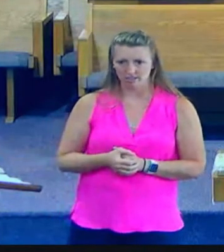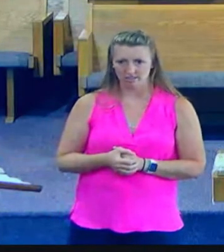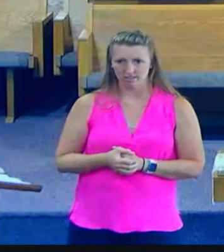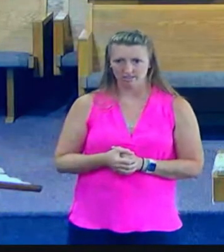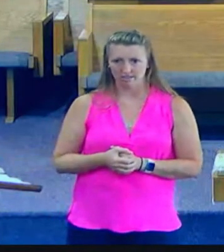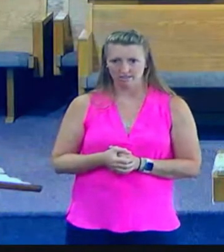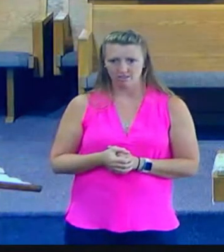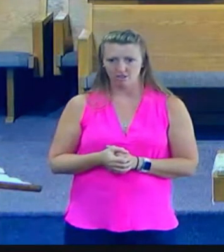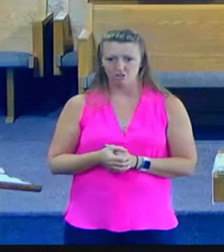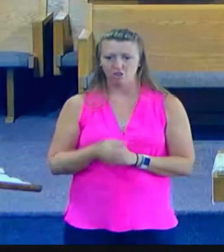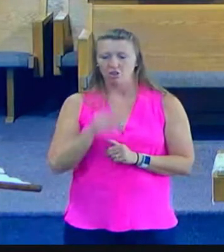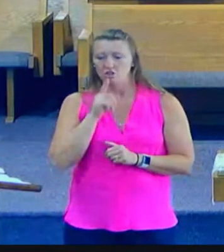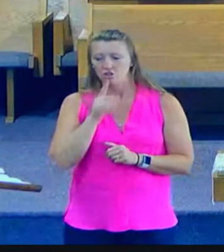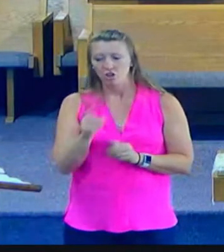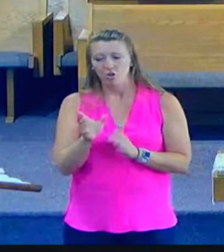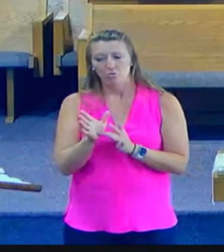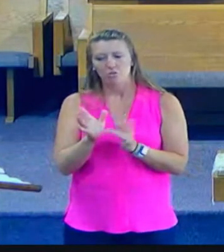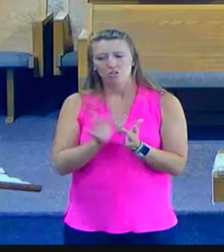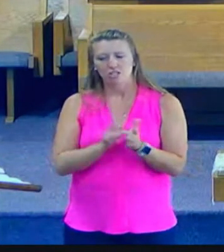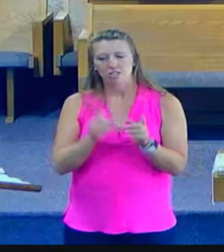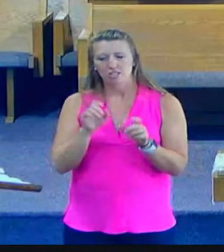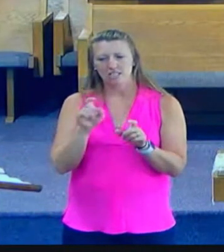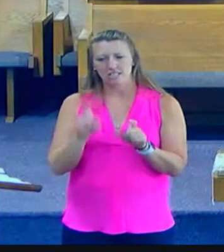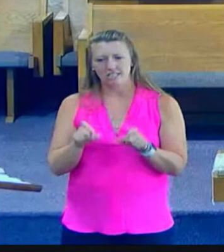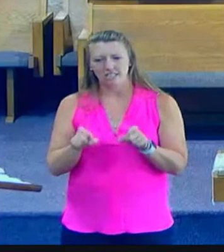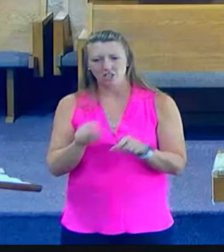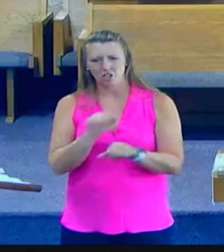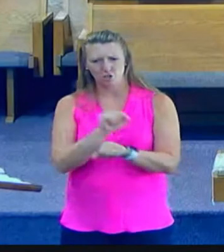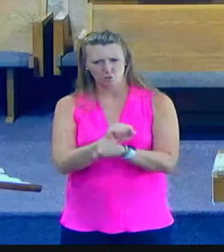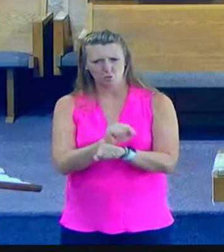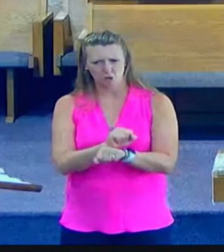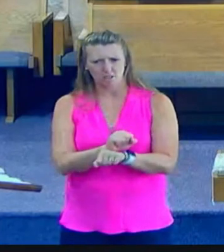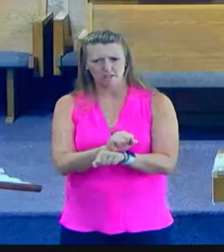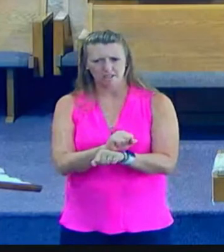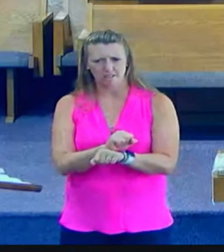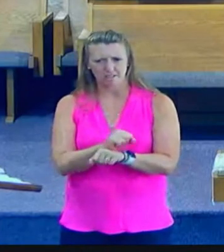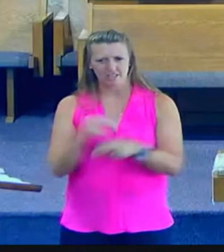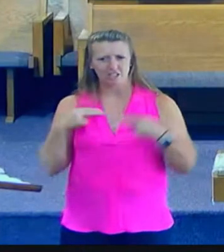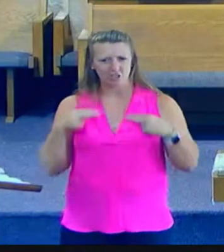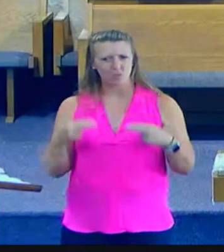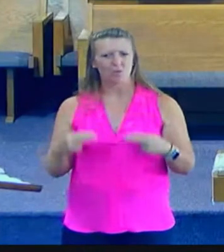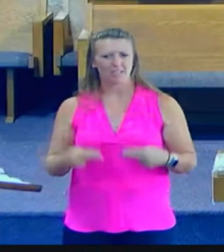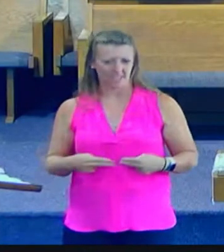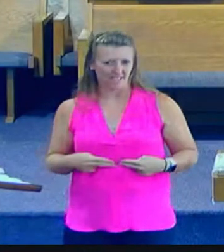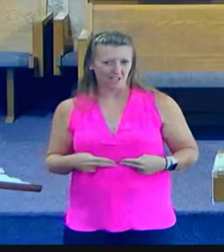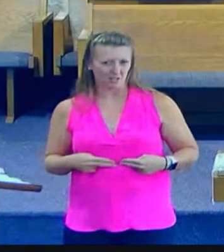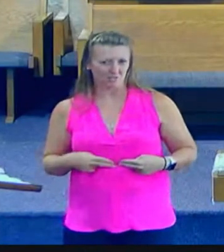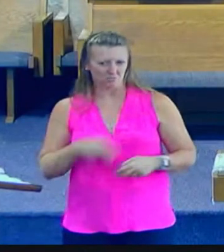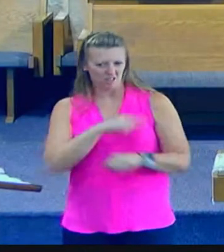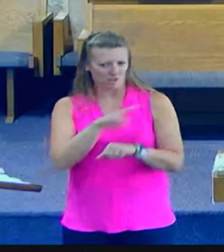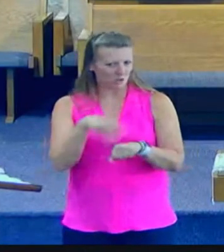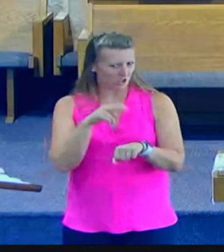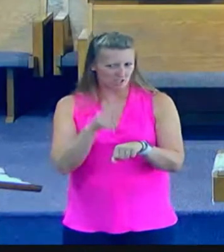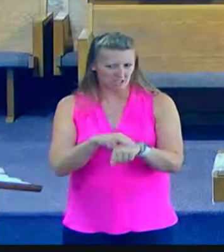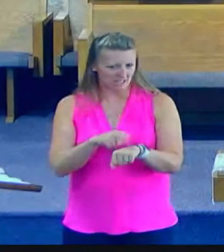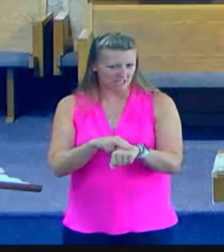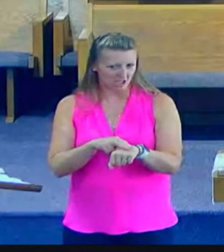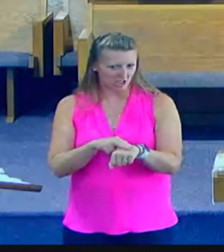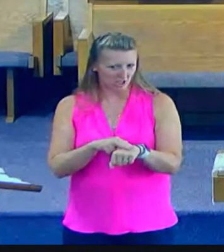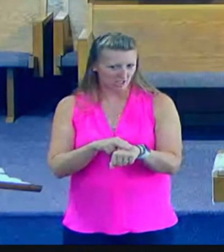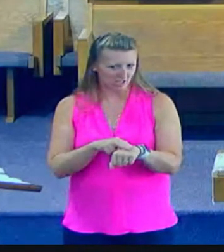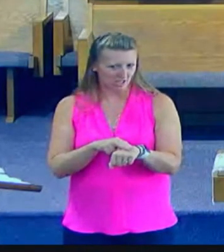written word of God, and yet they rejected. They were a nation of religious